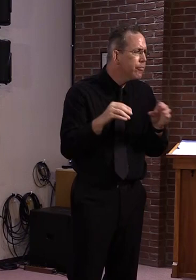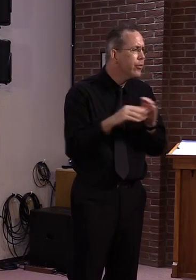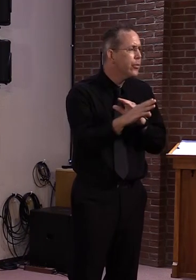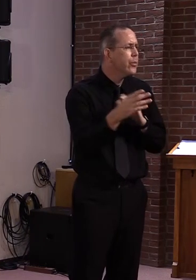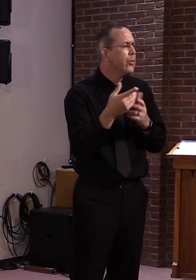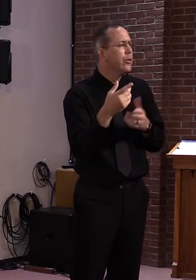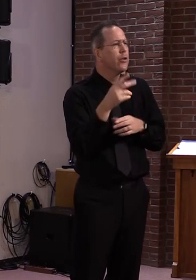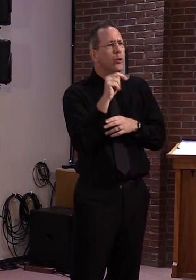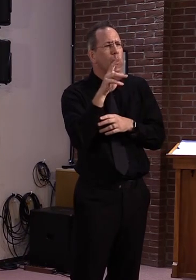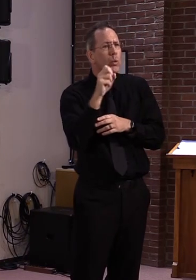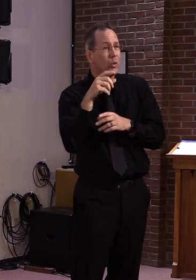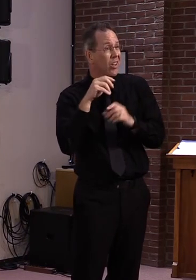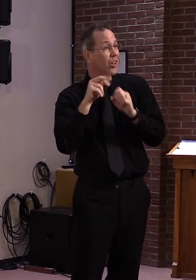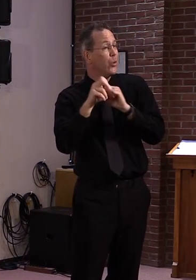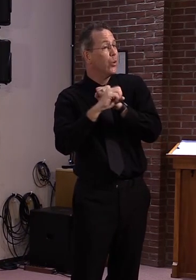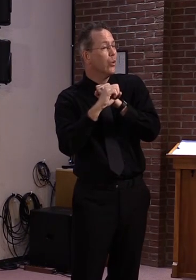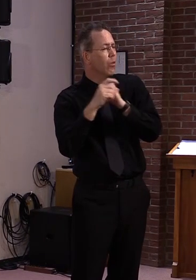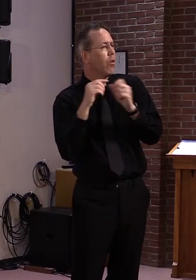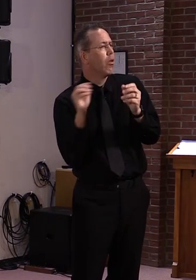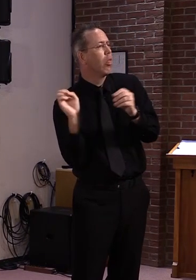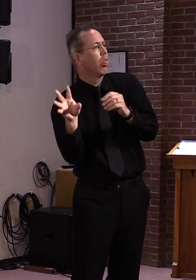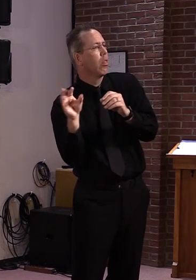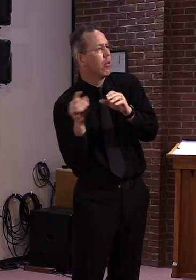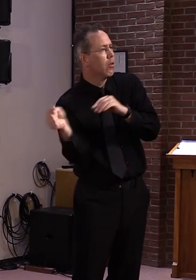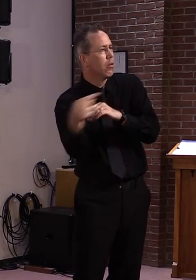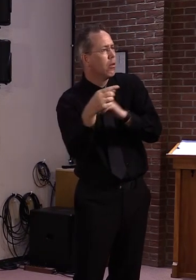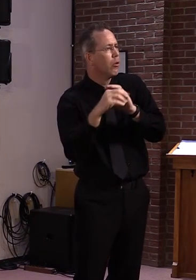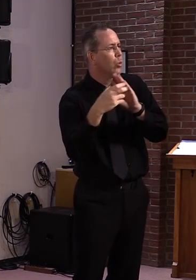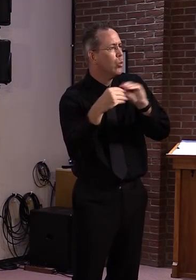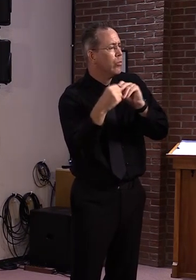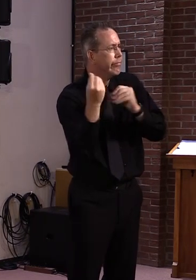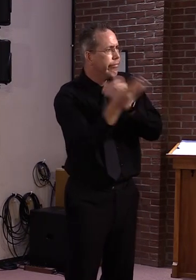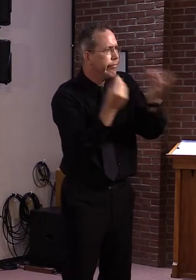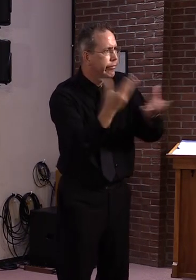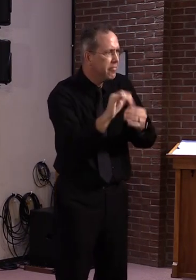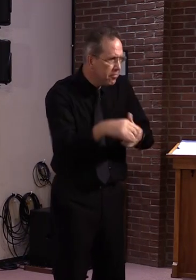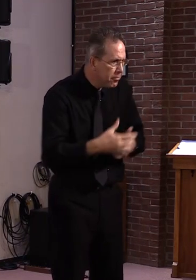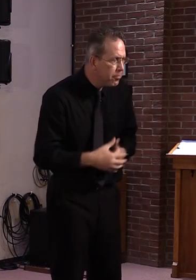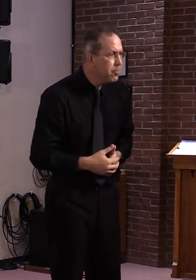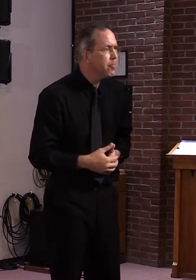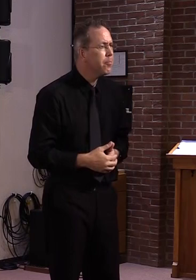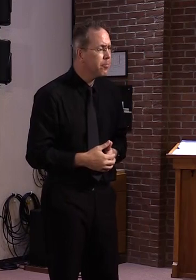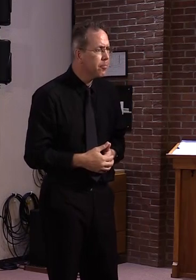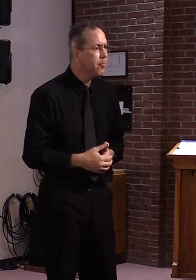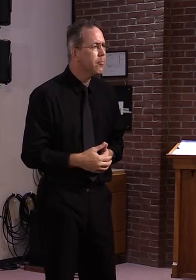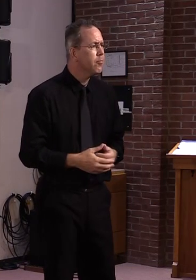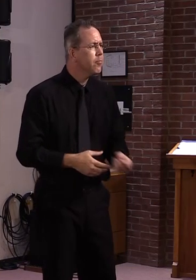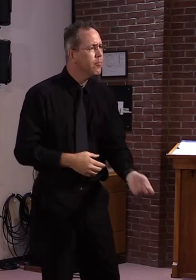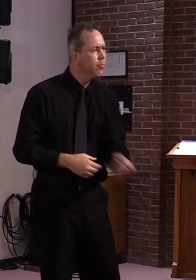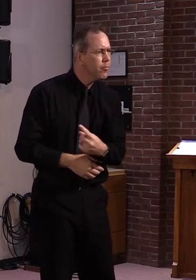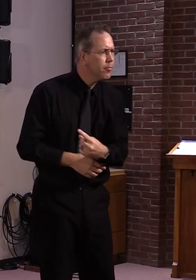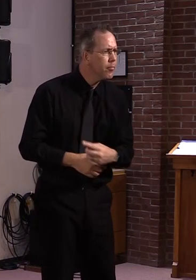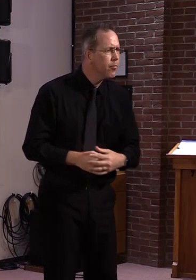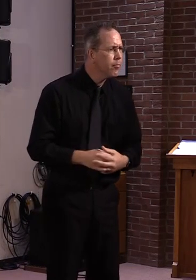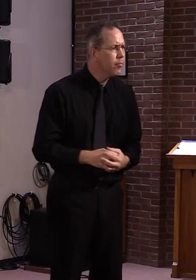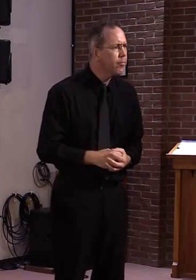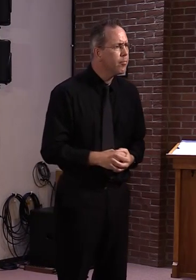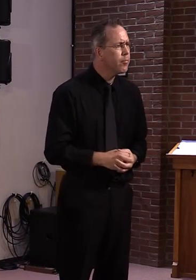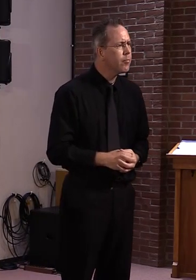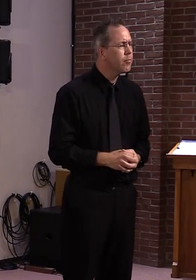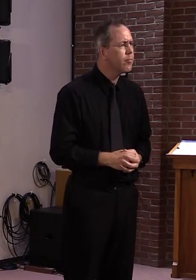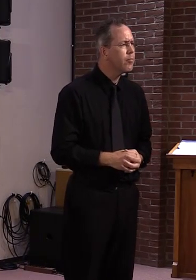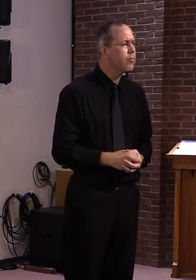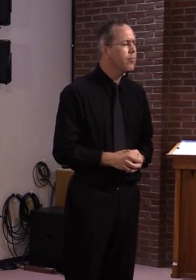Any sense of how you're going to gauge the success of this campaign? My understanding is the administration doesn't really have any data at this point on masking